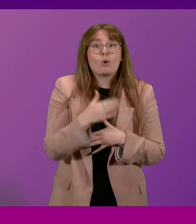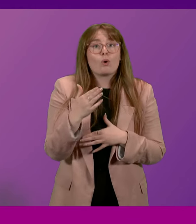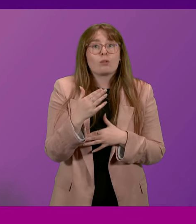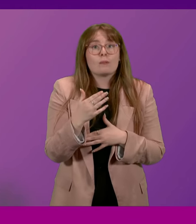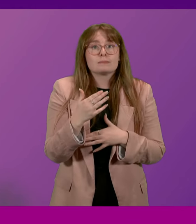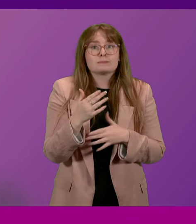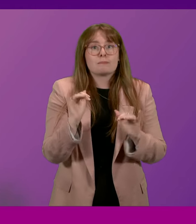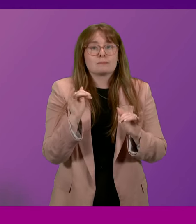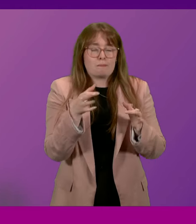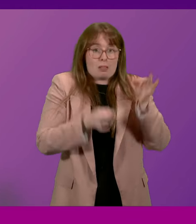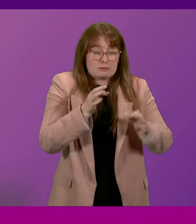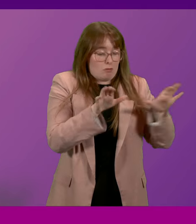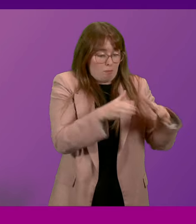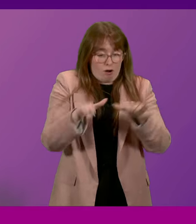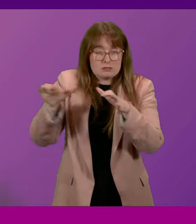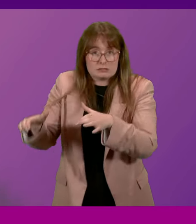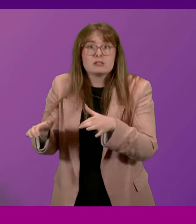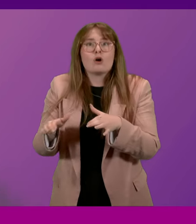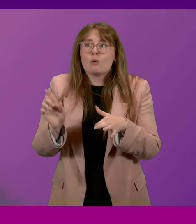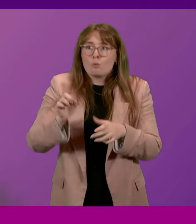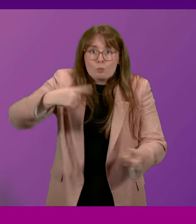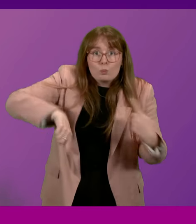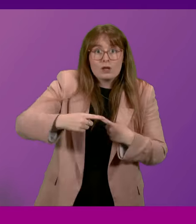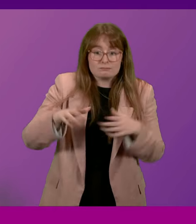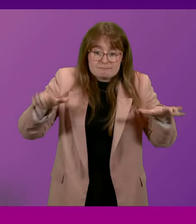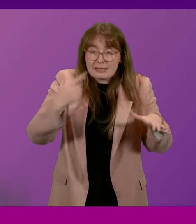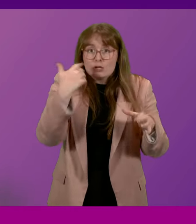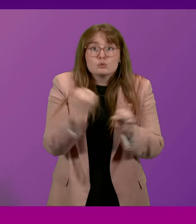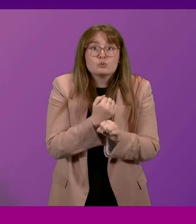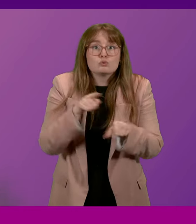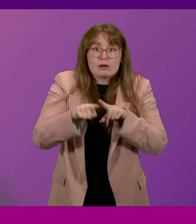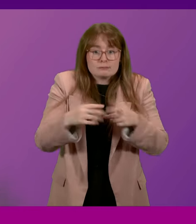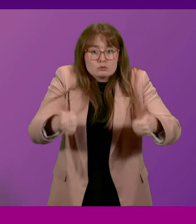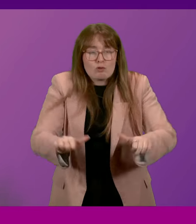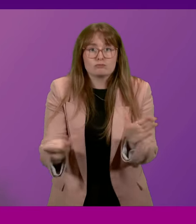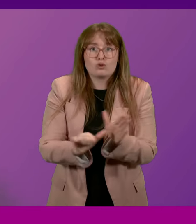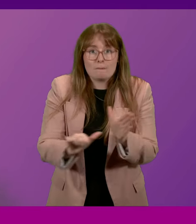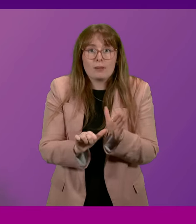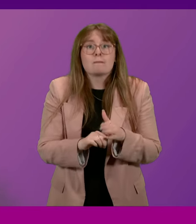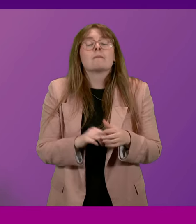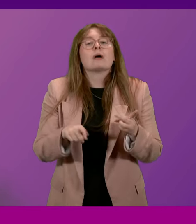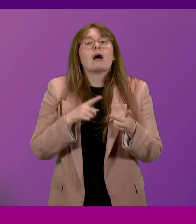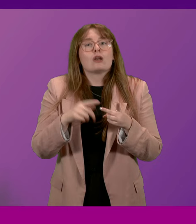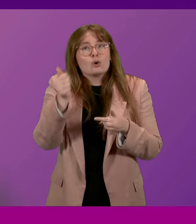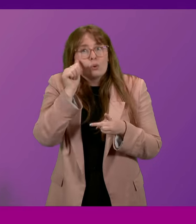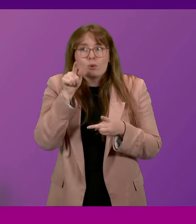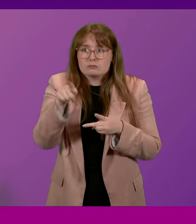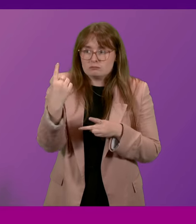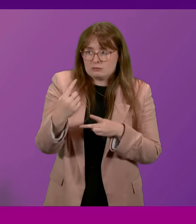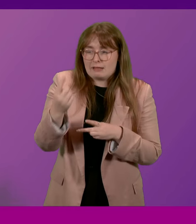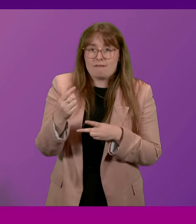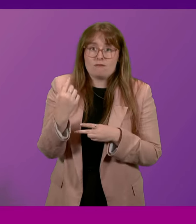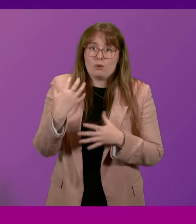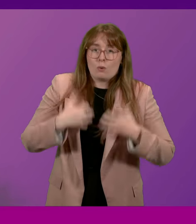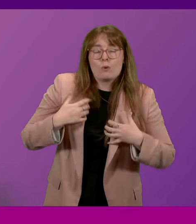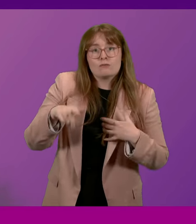parties to reflect on what more we could do to tackle this issue, and that's an issue that will be taken forward. And knowing the deep interest that Paulie McNeill